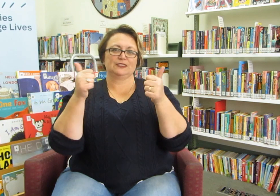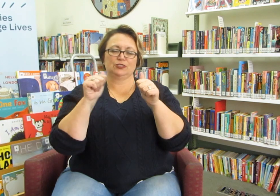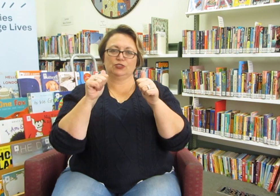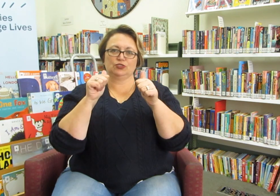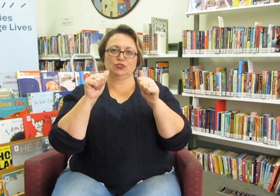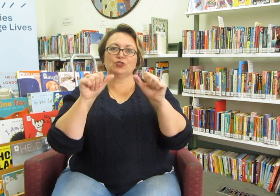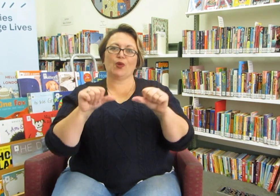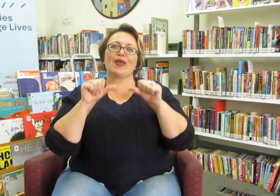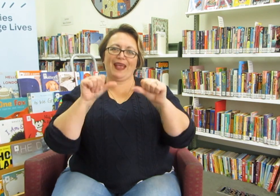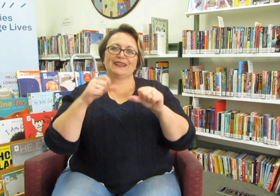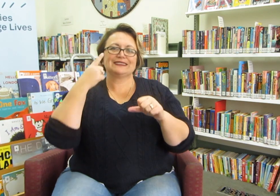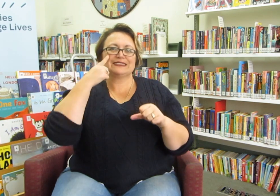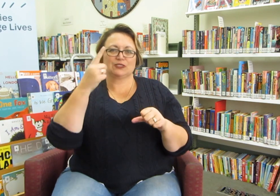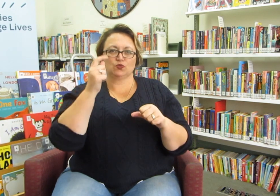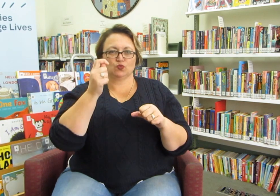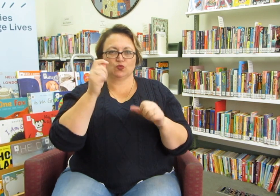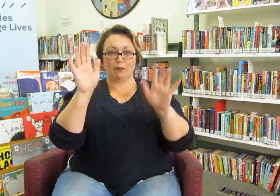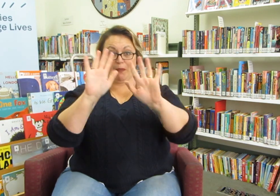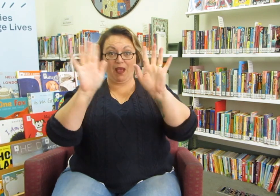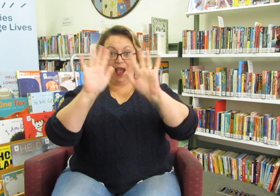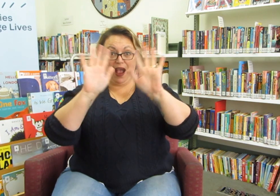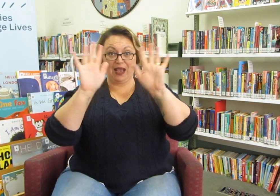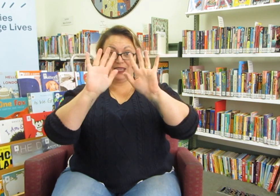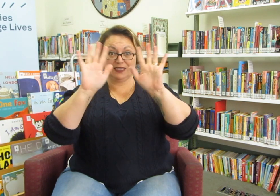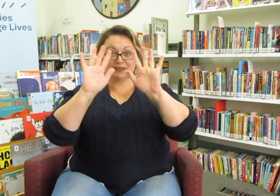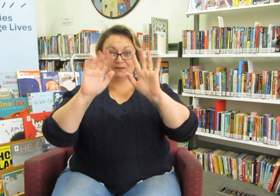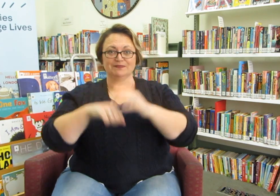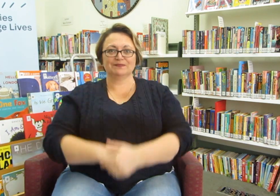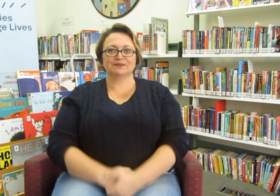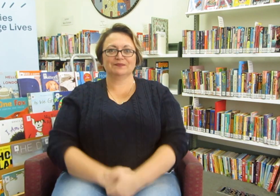all finished okay we hope to see you soon bye